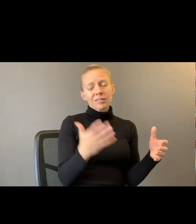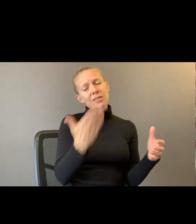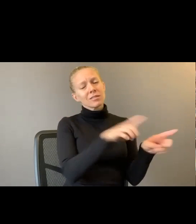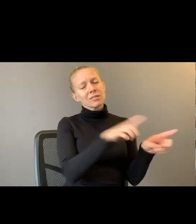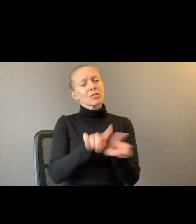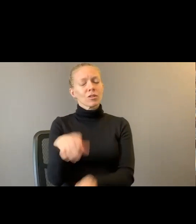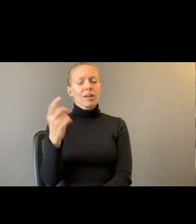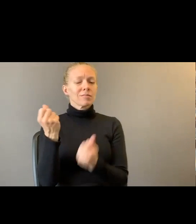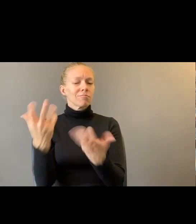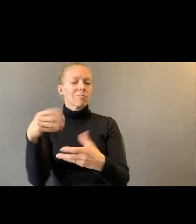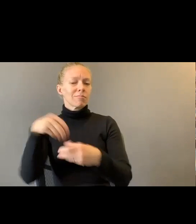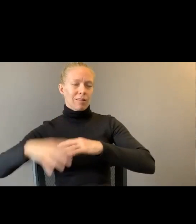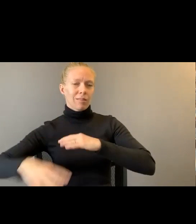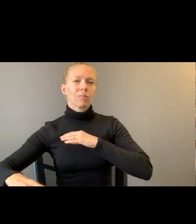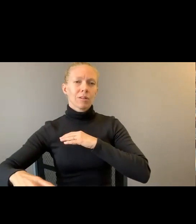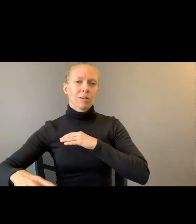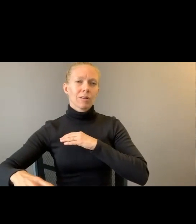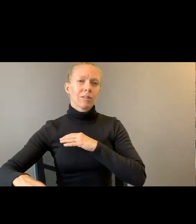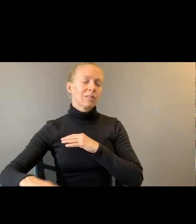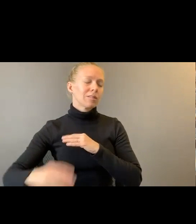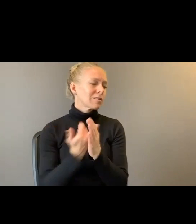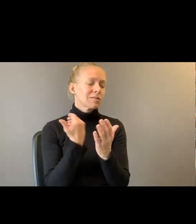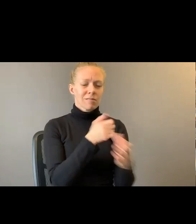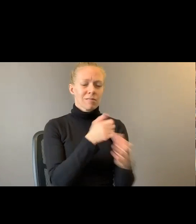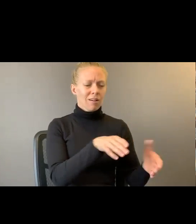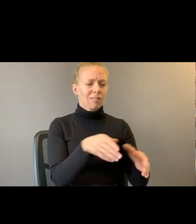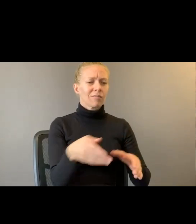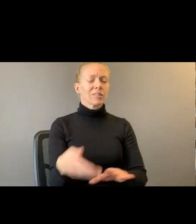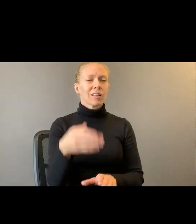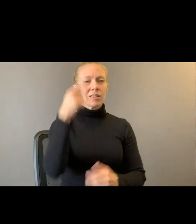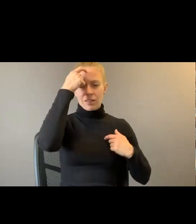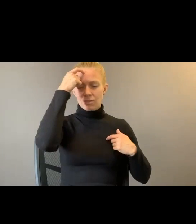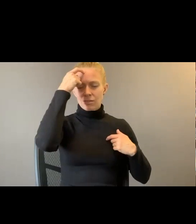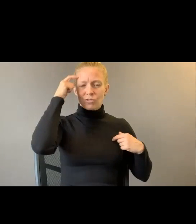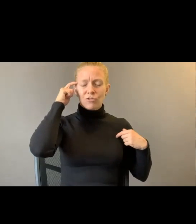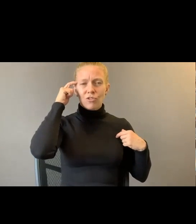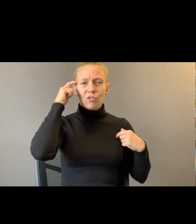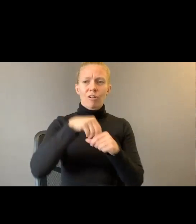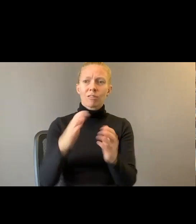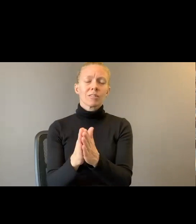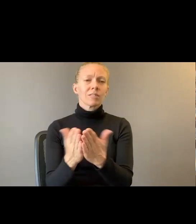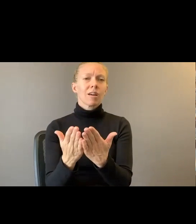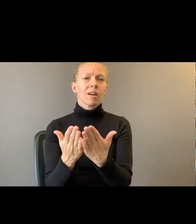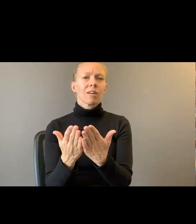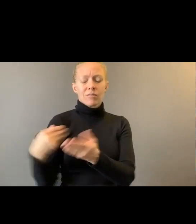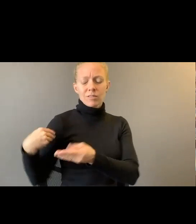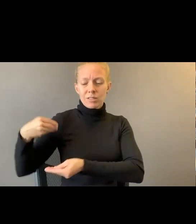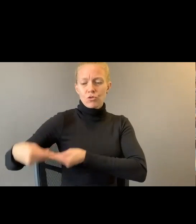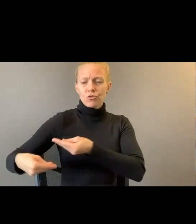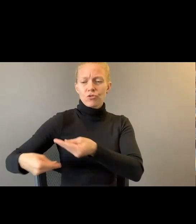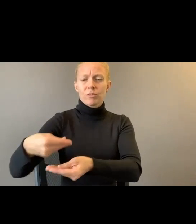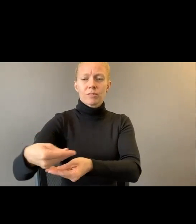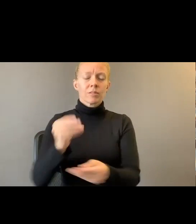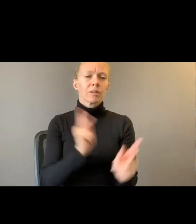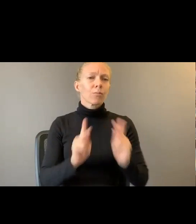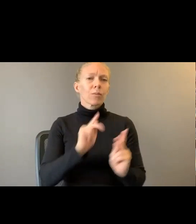The lucky and scarred colliding like genres. Genes. Of those who love too much. A